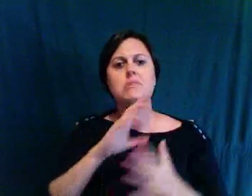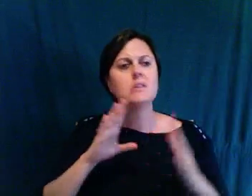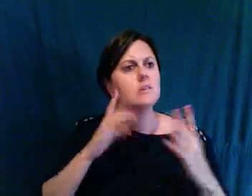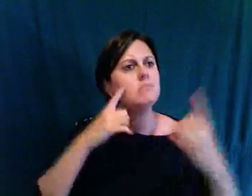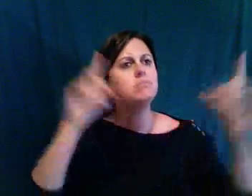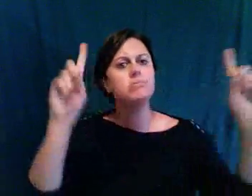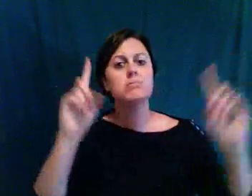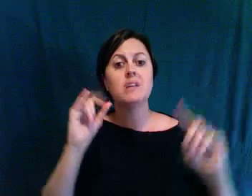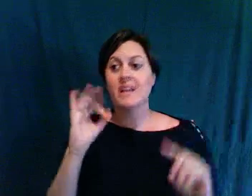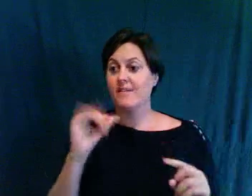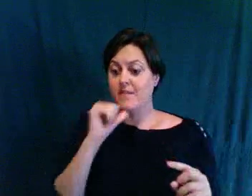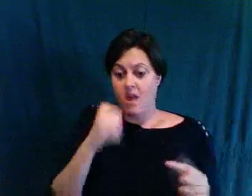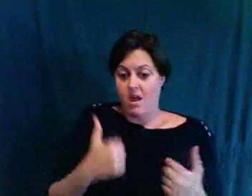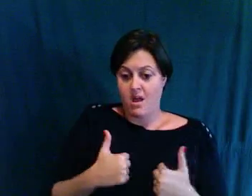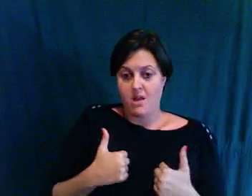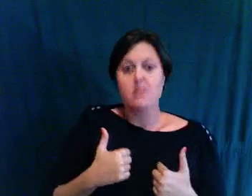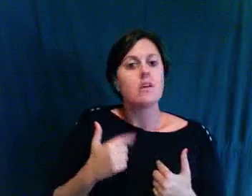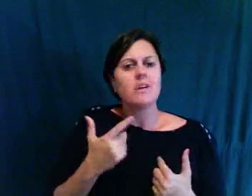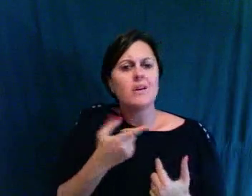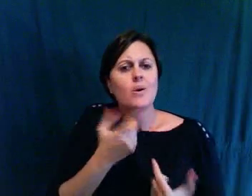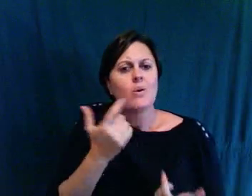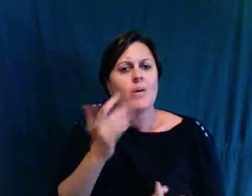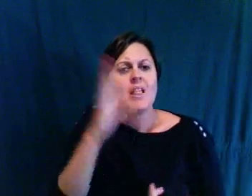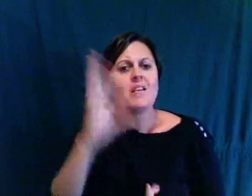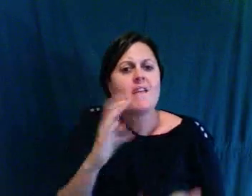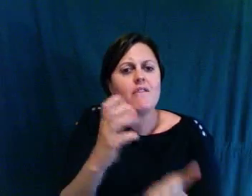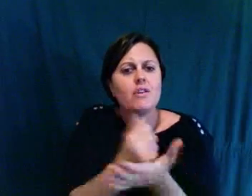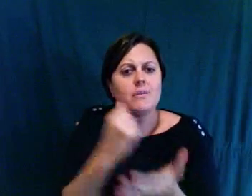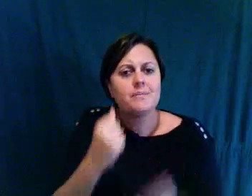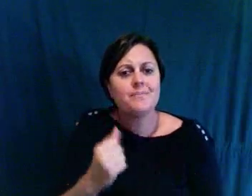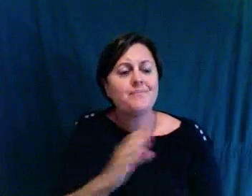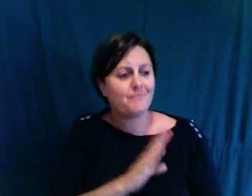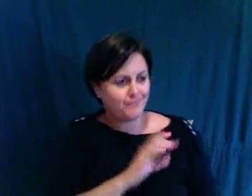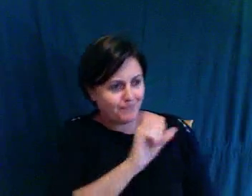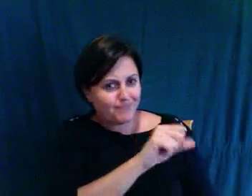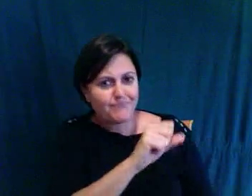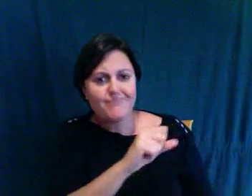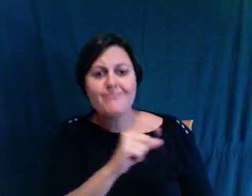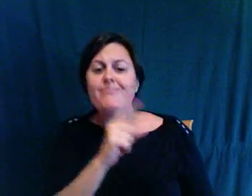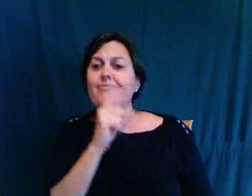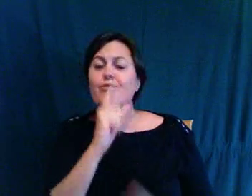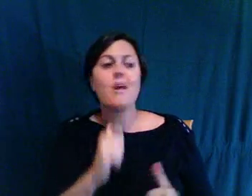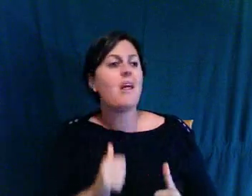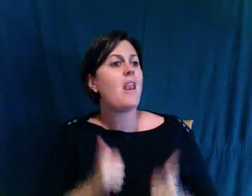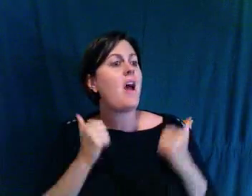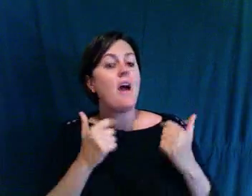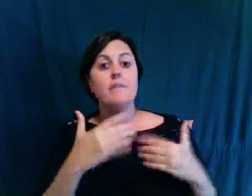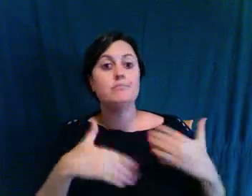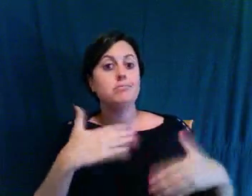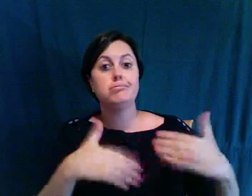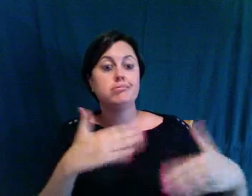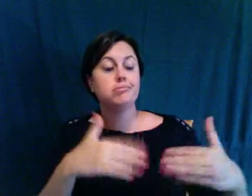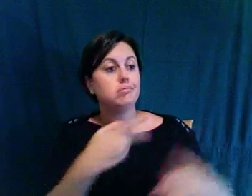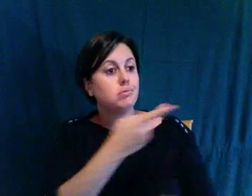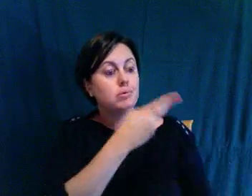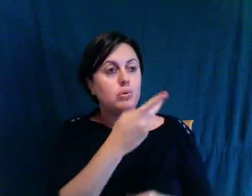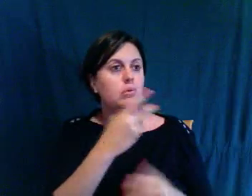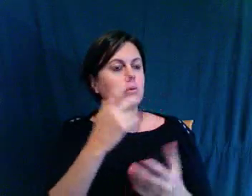You know, life moved on for the two of you, and you all began conquering milestones after milestones. So, would you like to